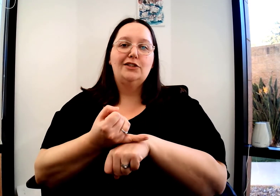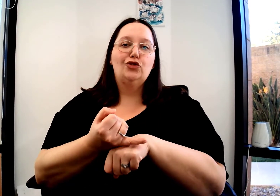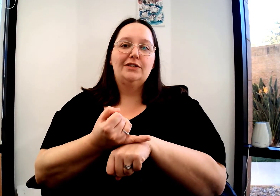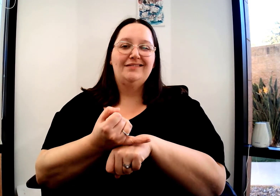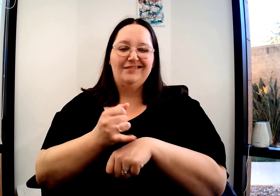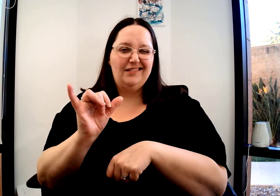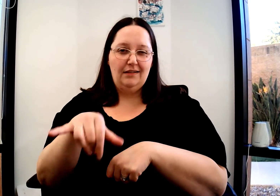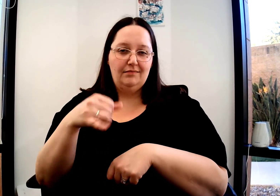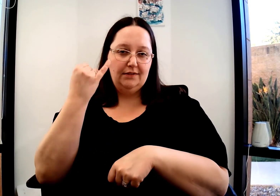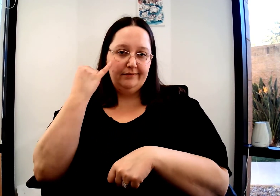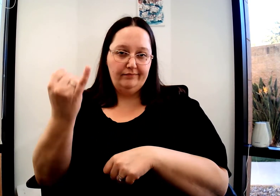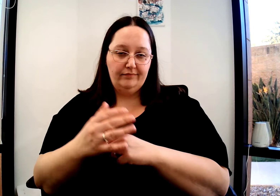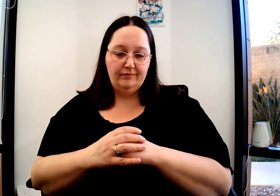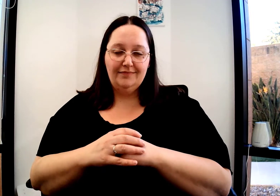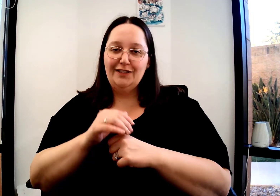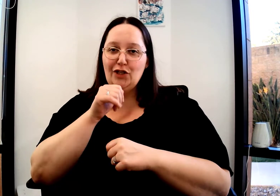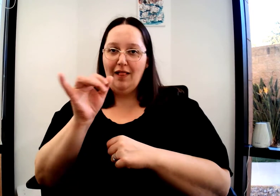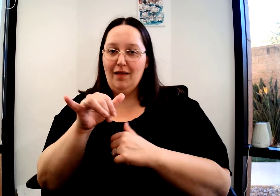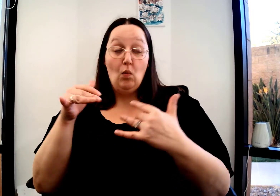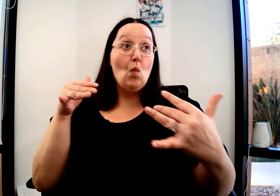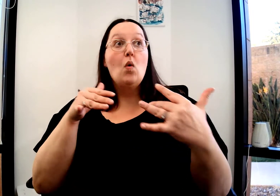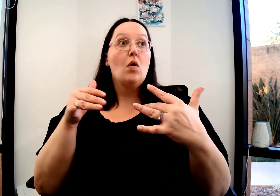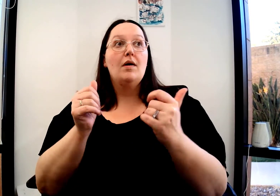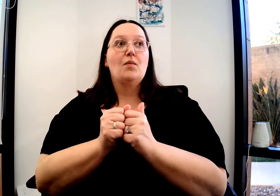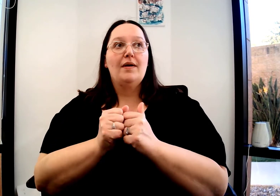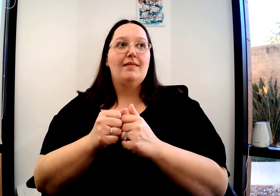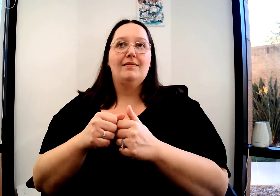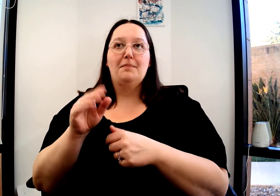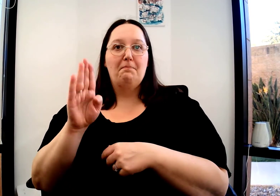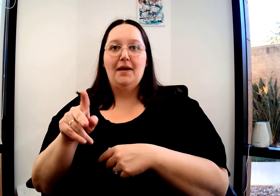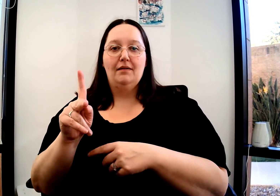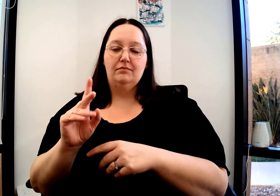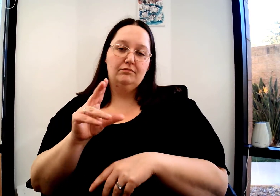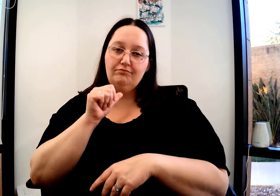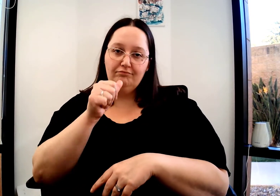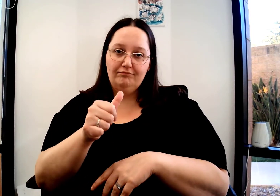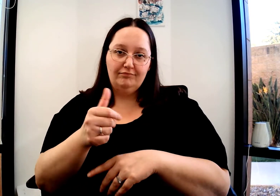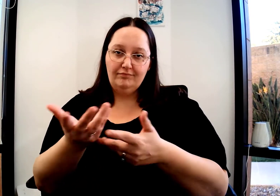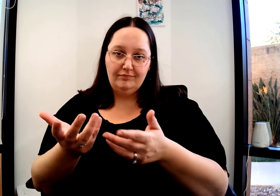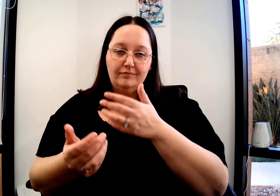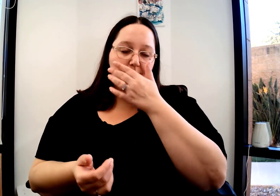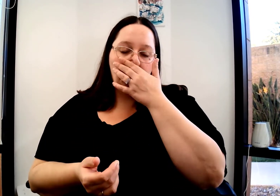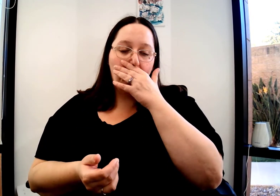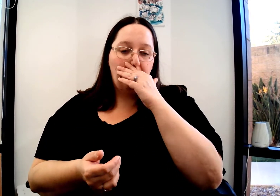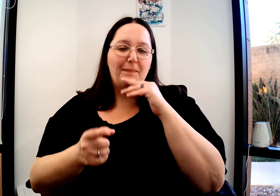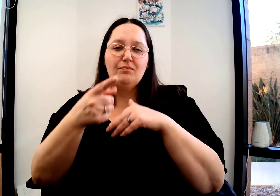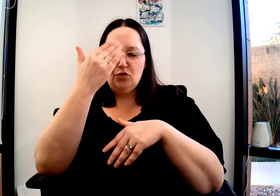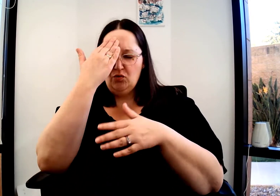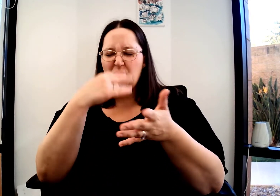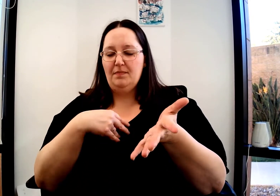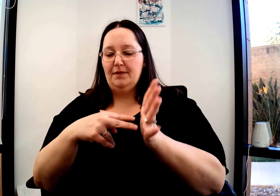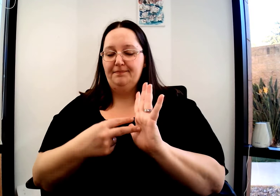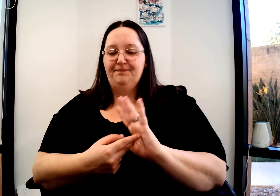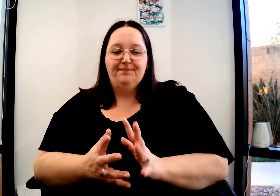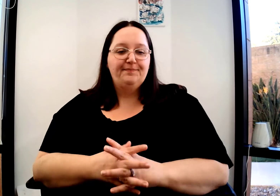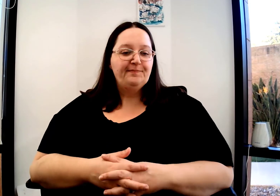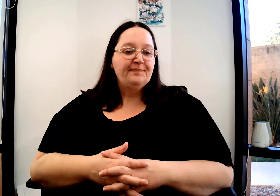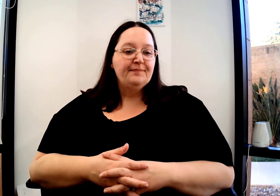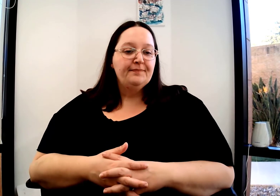conflict. Like a conflict of interest. That's fine. Obviously, I'm not having a war with the bank, but you know what I mean.